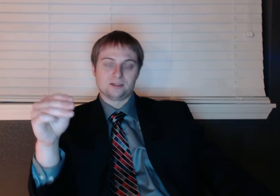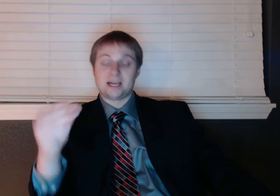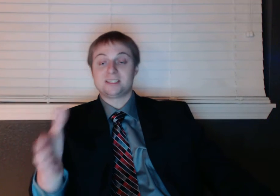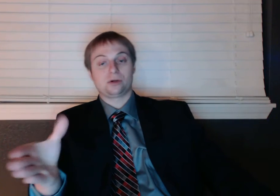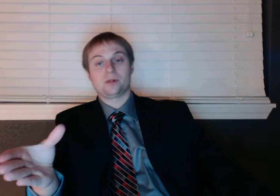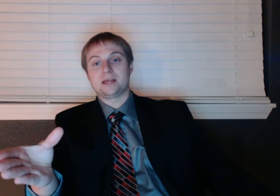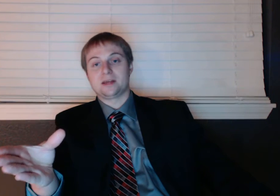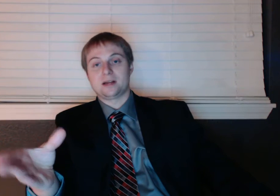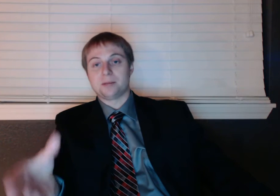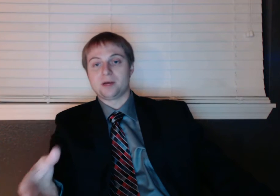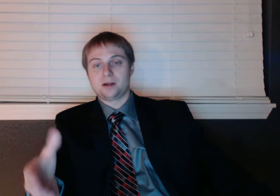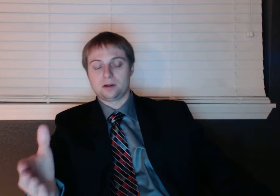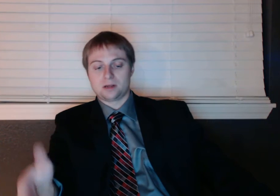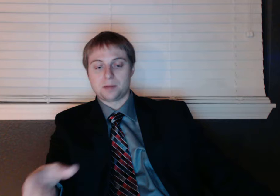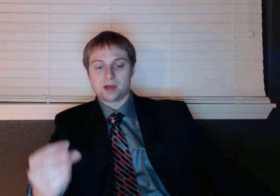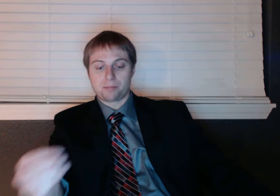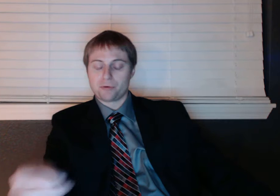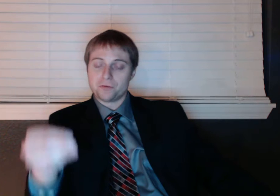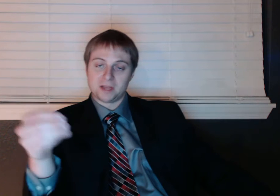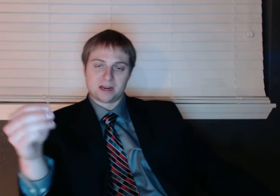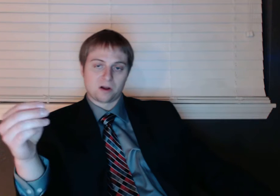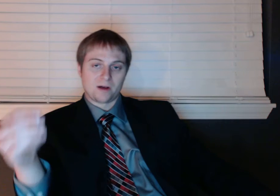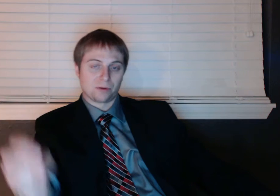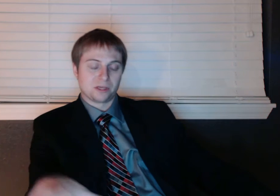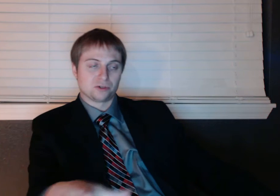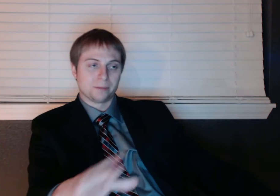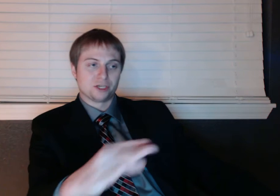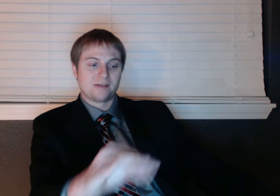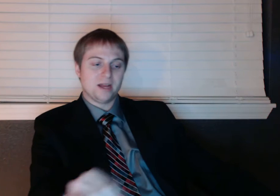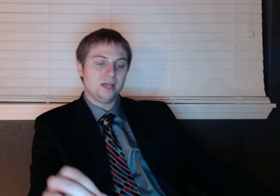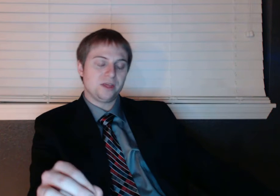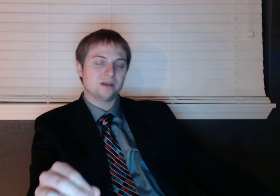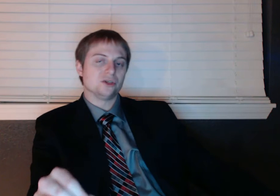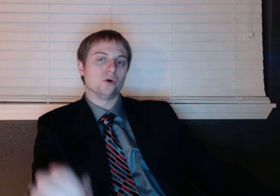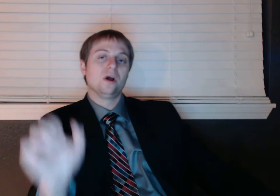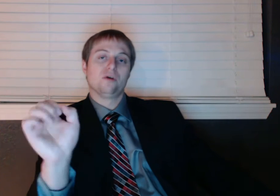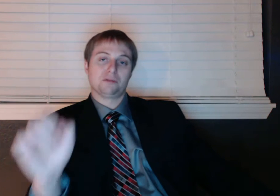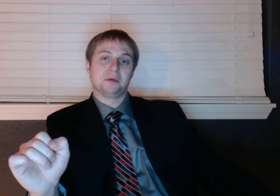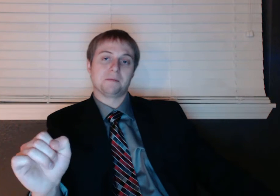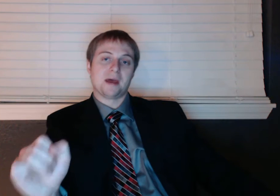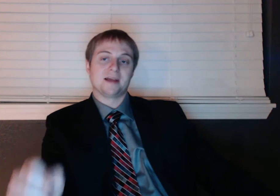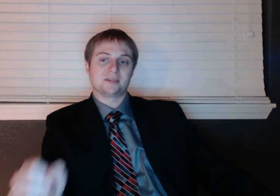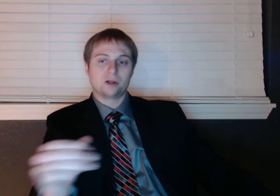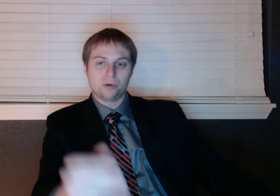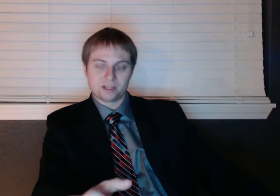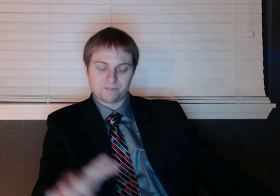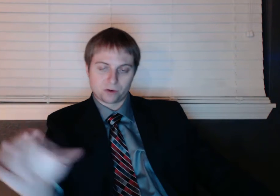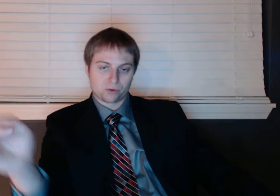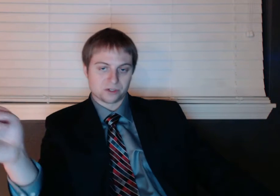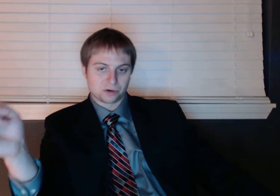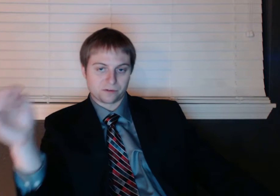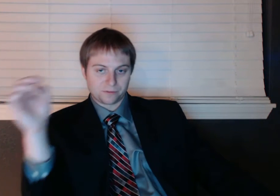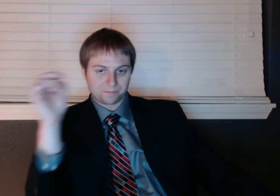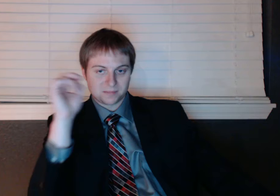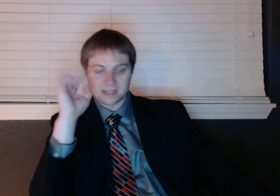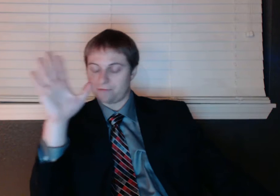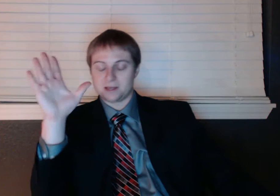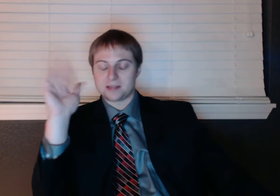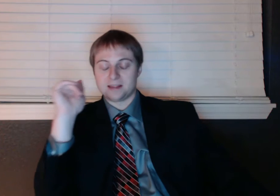years. And I still don't like that. I'm not approving it at all. I don't think Trump should have anything to do with big banks, including the Federal Reserve. Definitely like